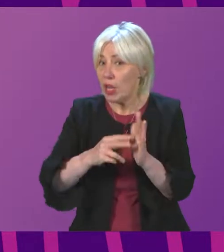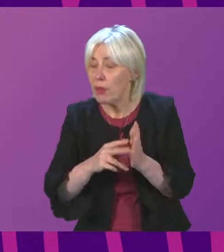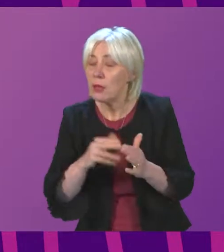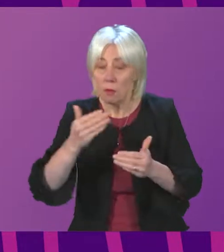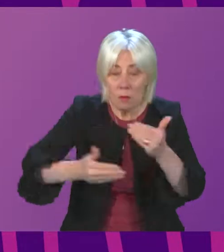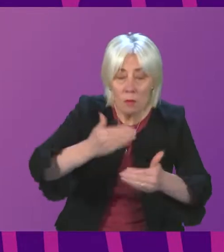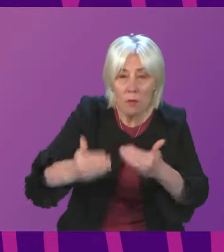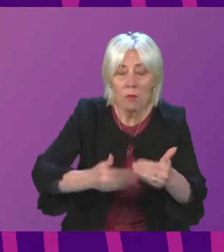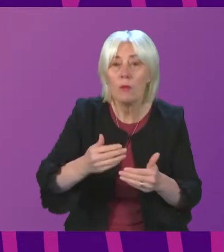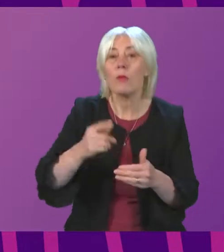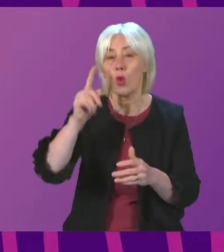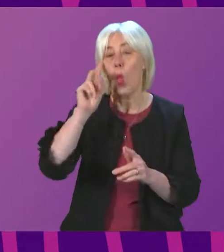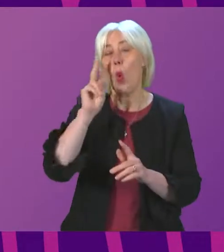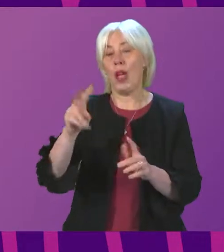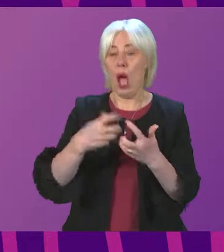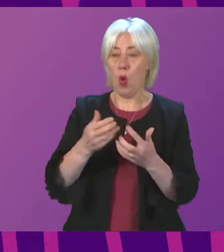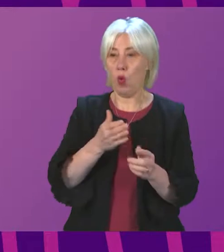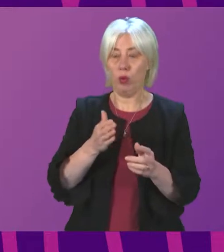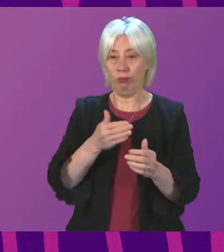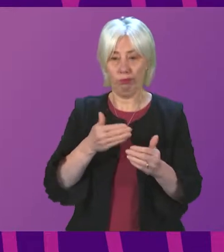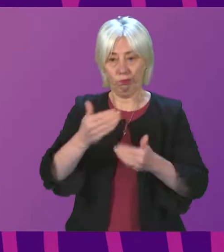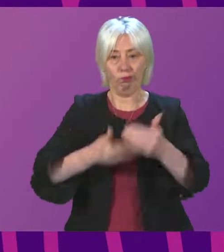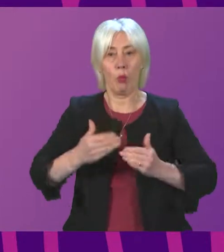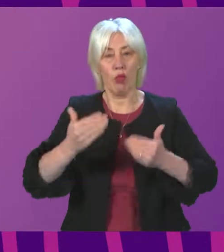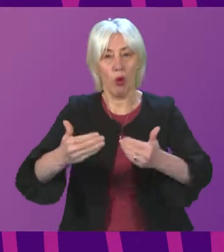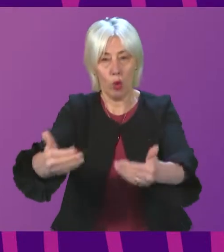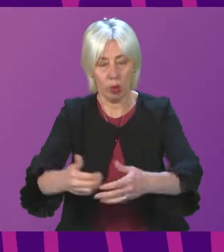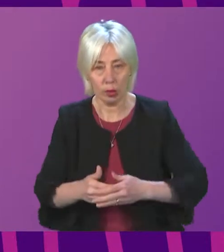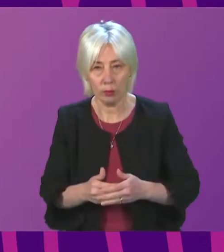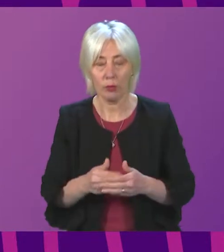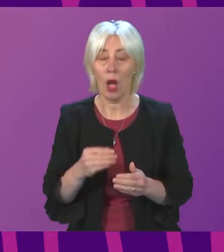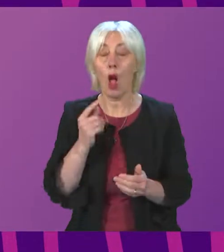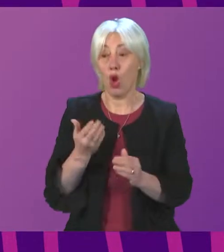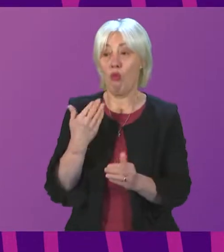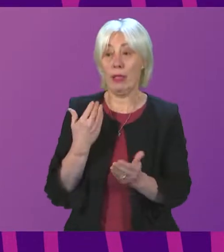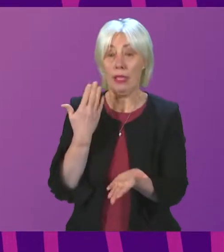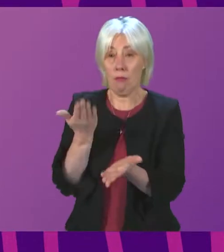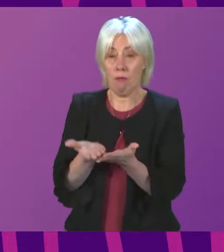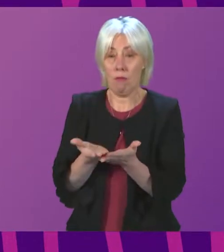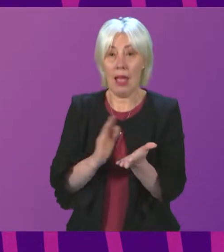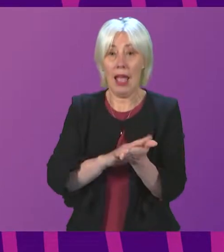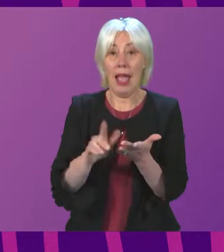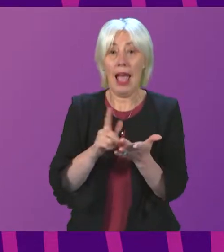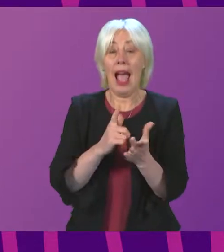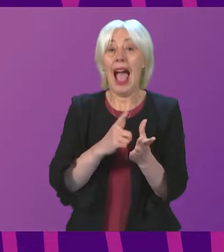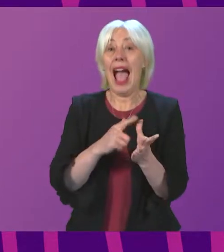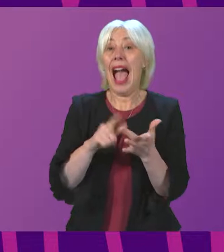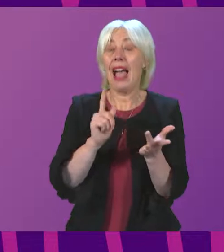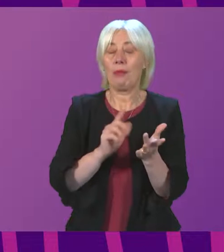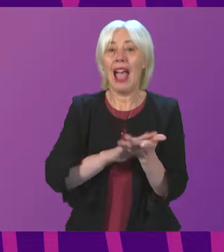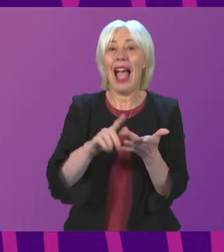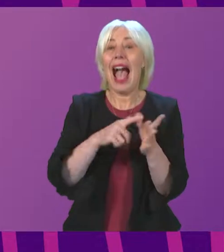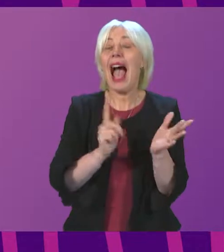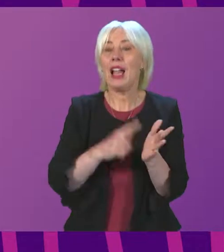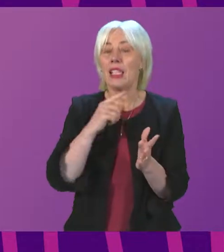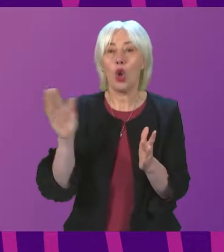taken on the programme's direction. In its most recent submission, HALT explains that as a result of these developments, all industrial action was